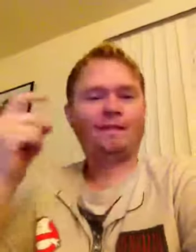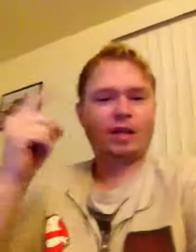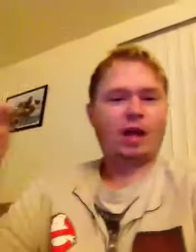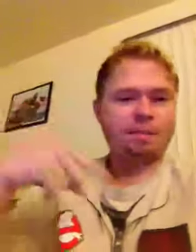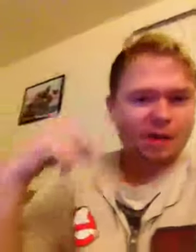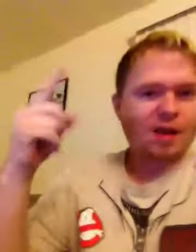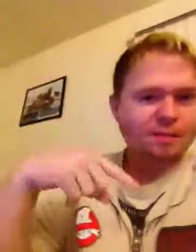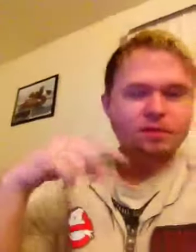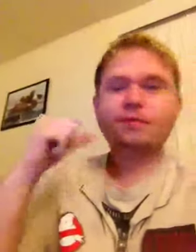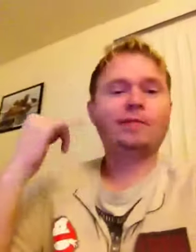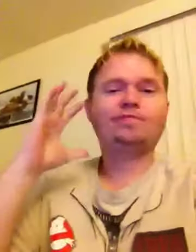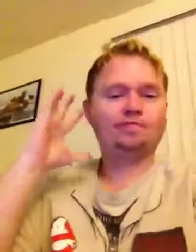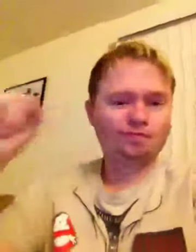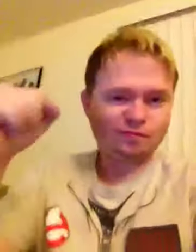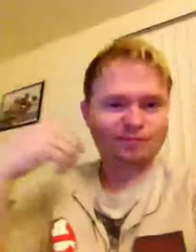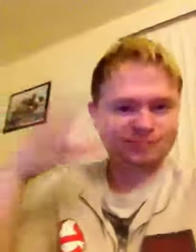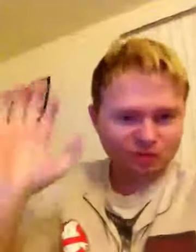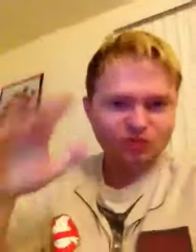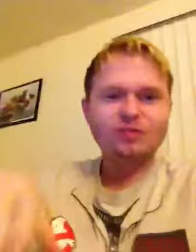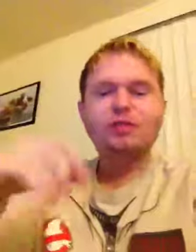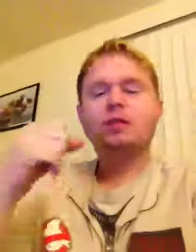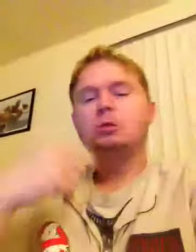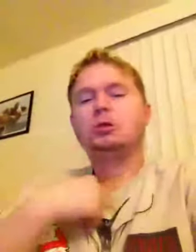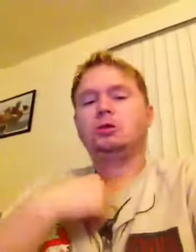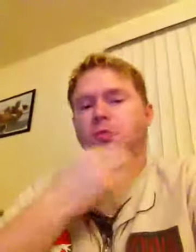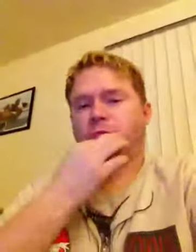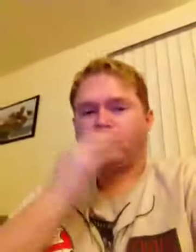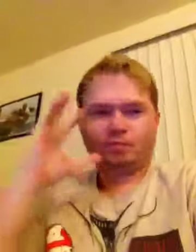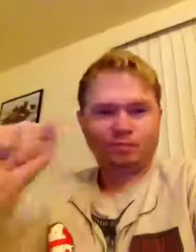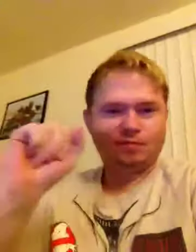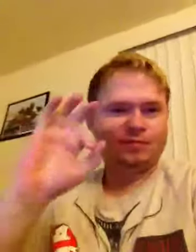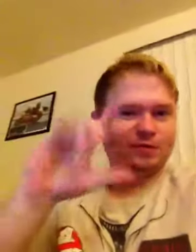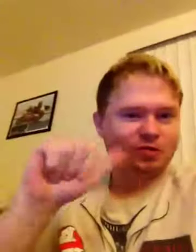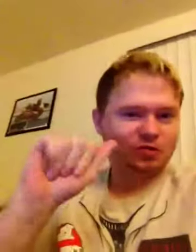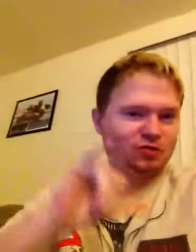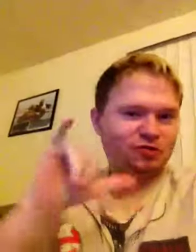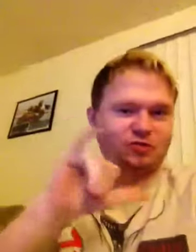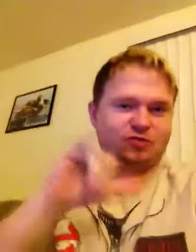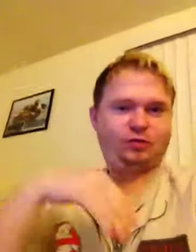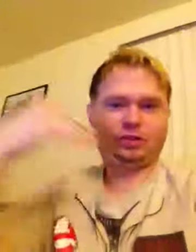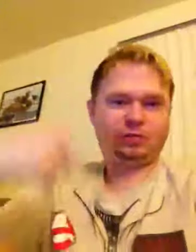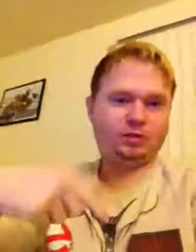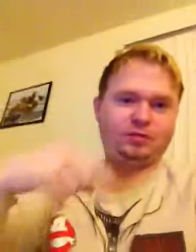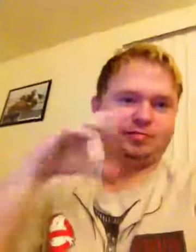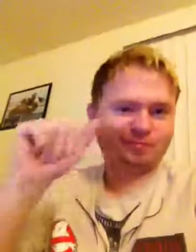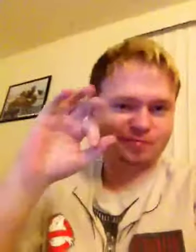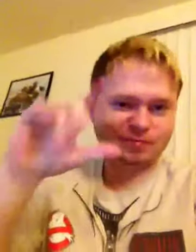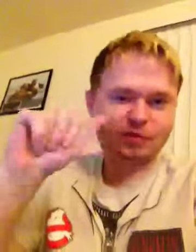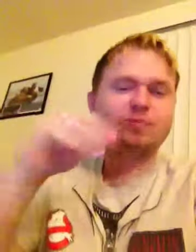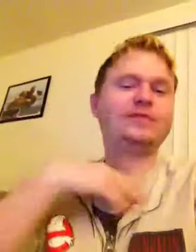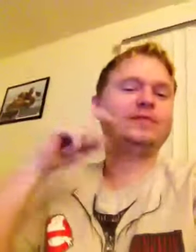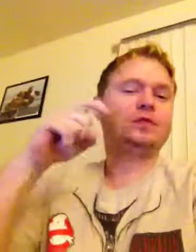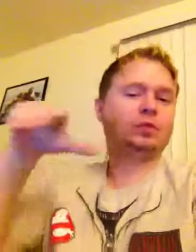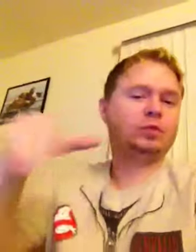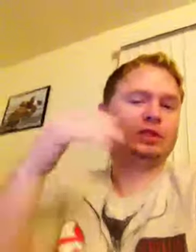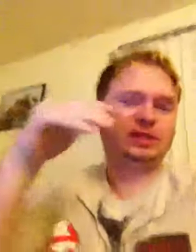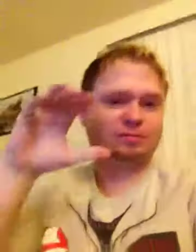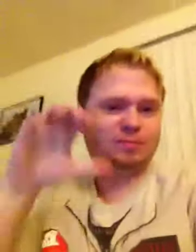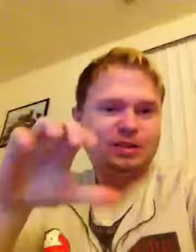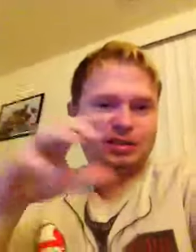If you don't have heart, you won't make it far at all in life. You won't make it far really anywhere. Some people break easier. Some people never